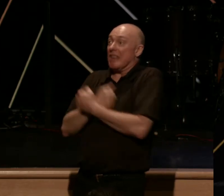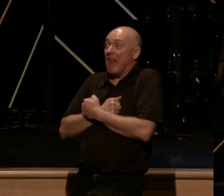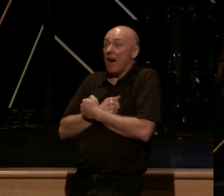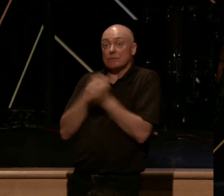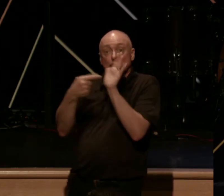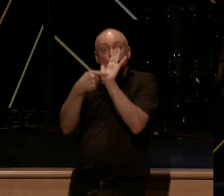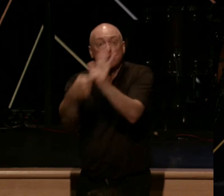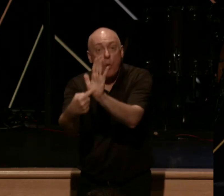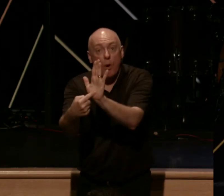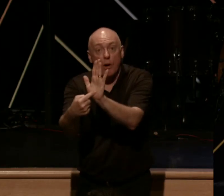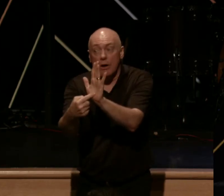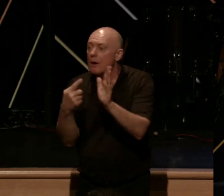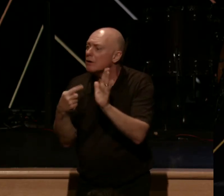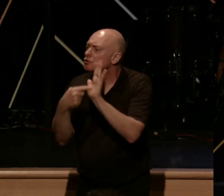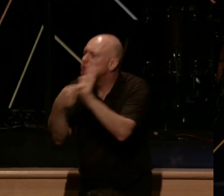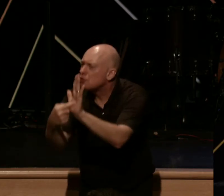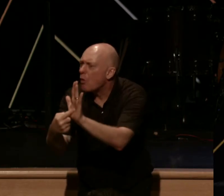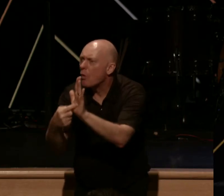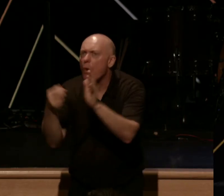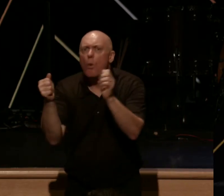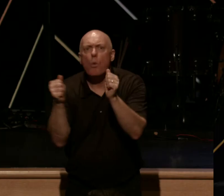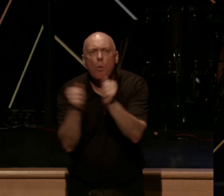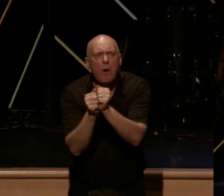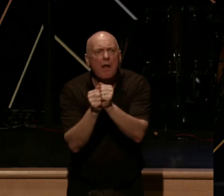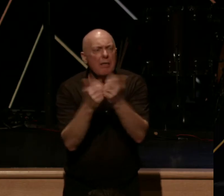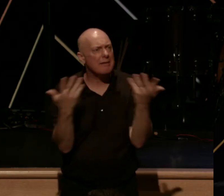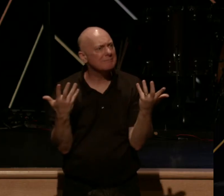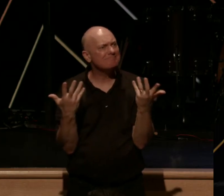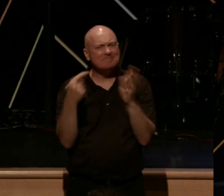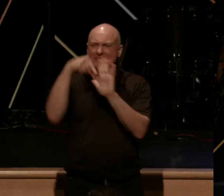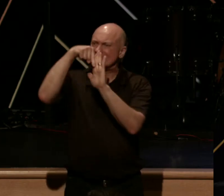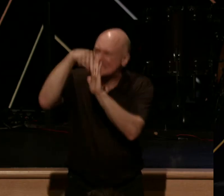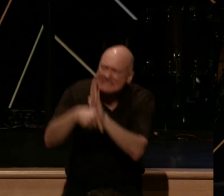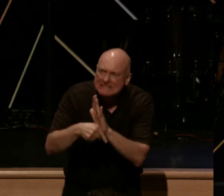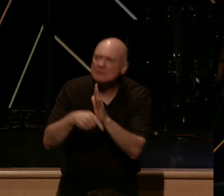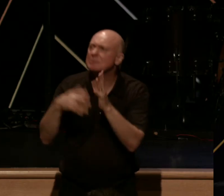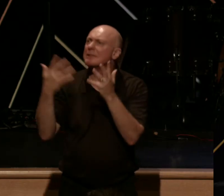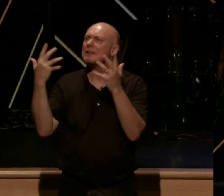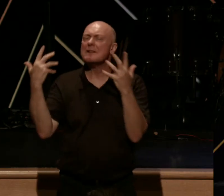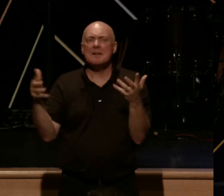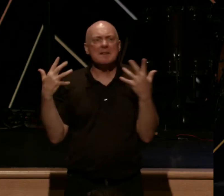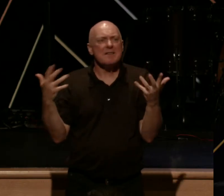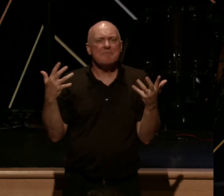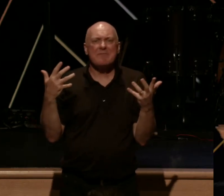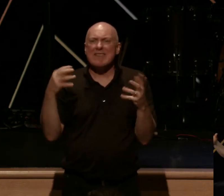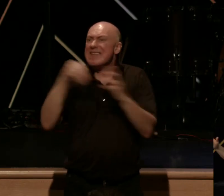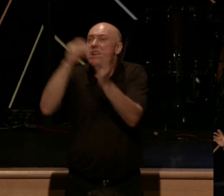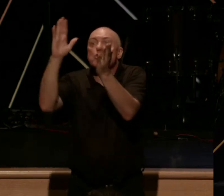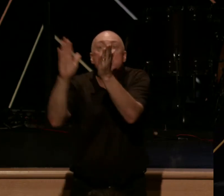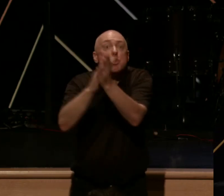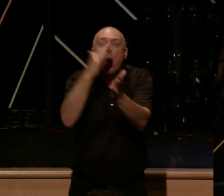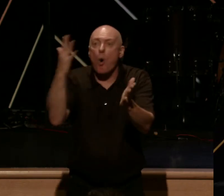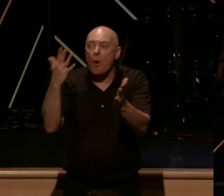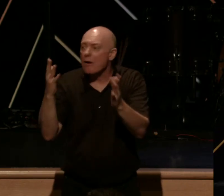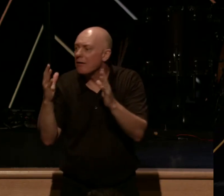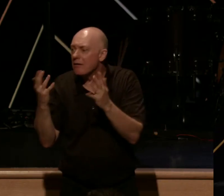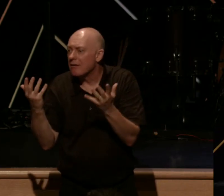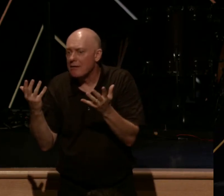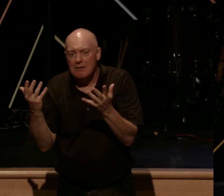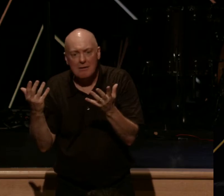it will be demonstrated with such intensity, and such depth, and such glory, it will be nothing less than staggering,